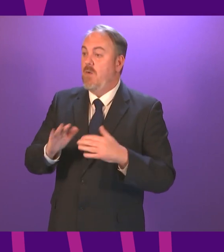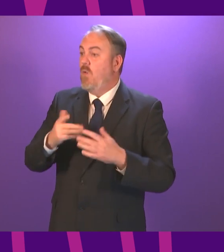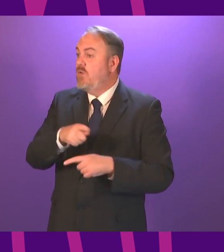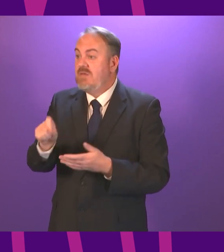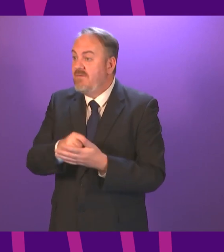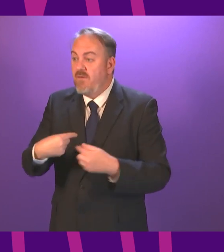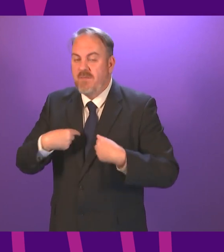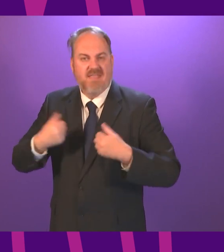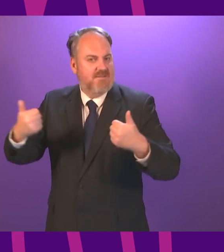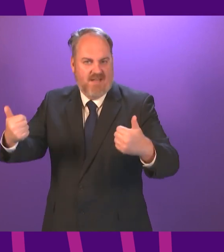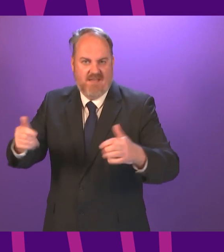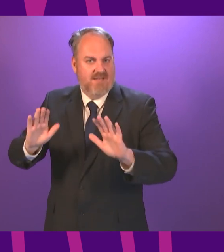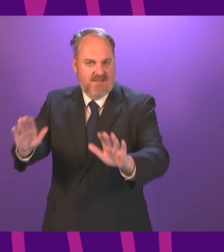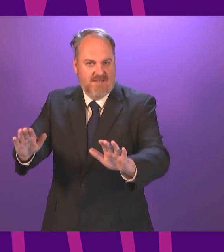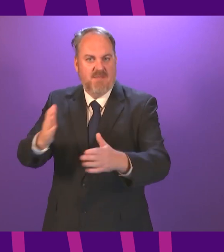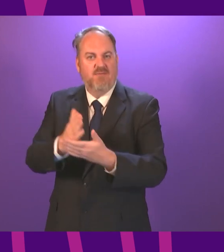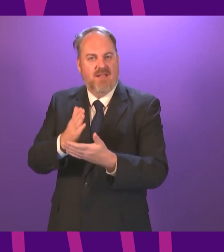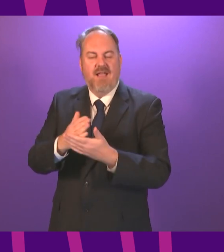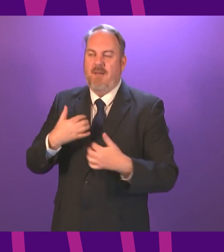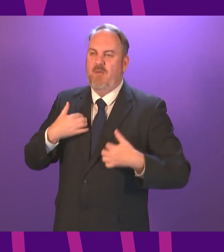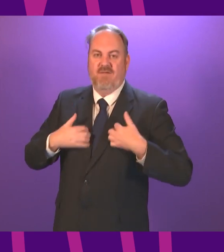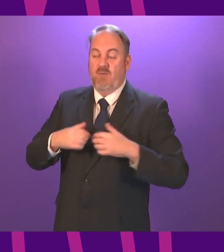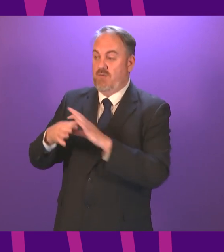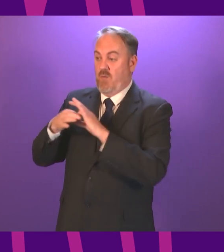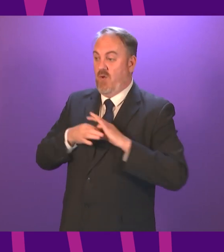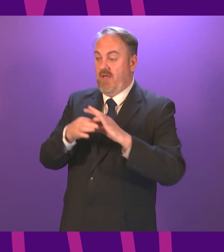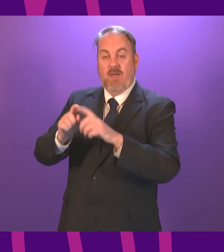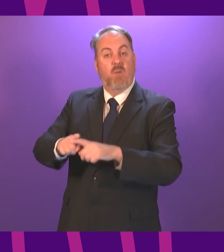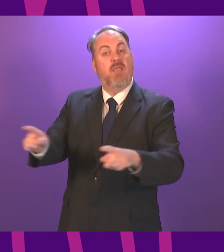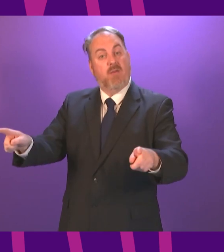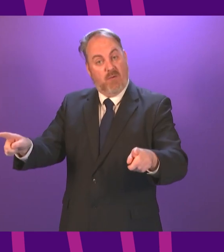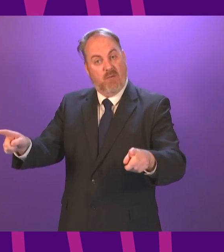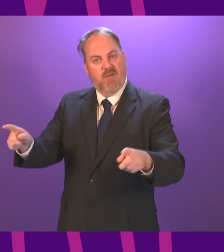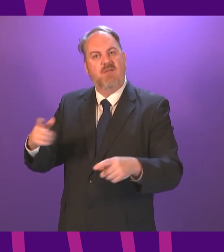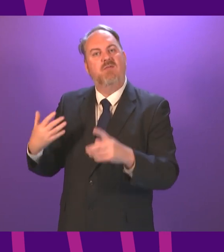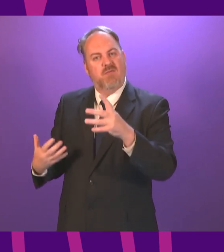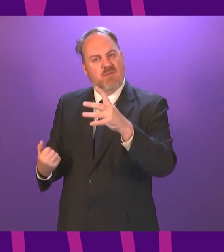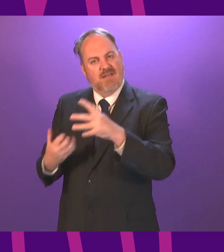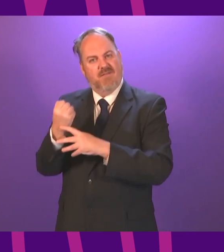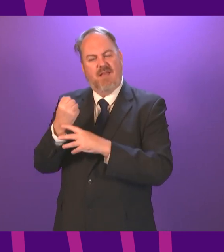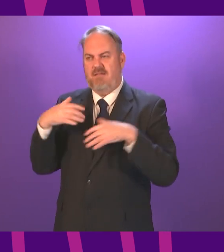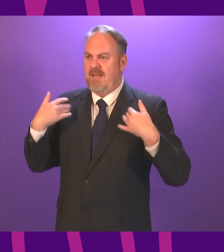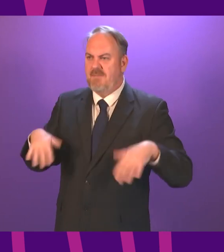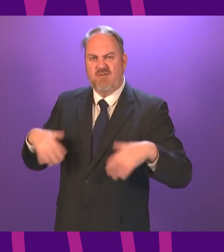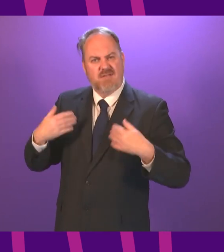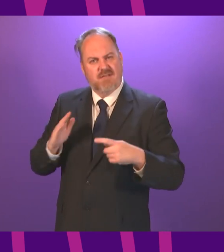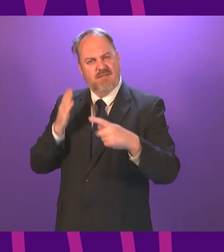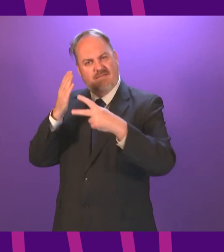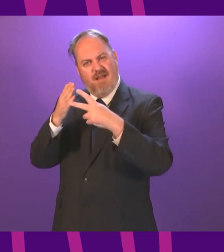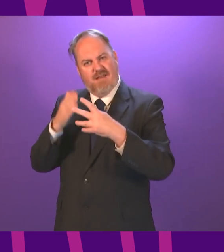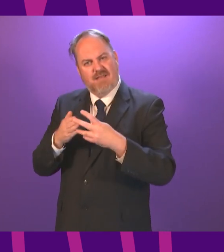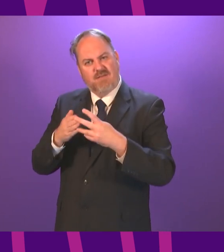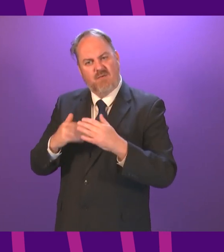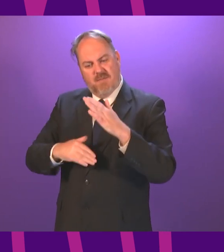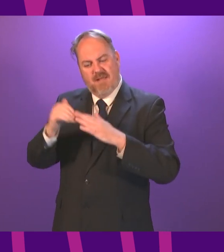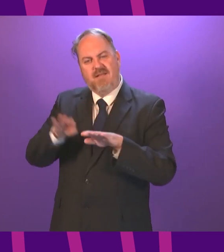all and I look forward to working with colleagues across the chamber to support the work of the Scottish Government in delivering the ambitious programme to see us building a